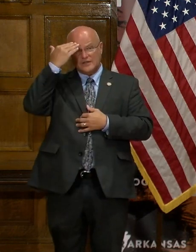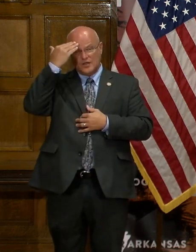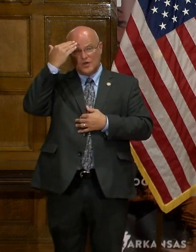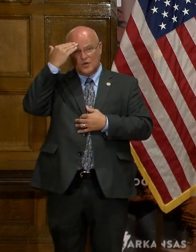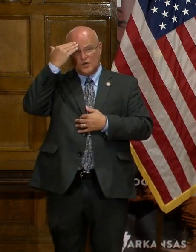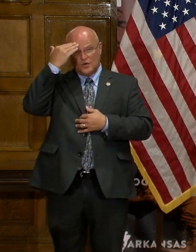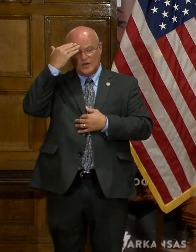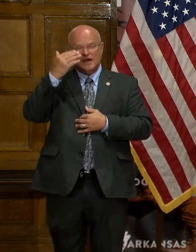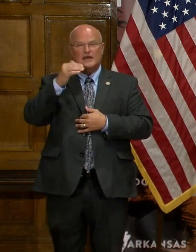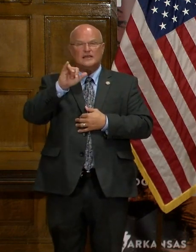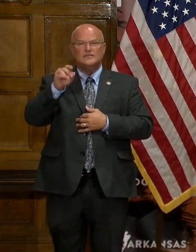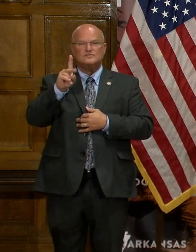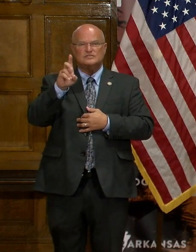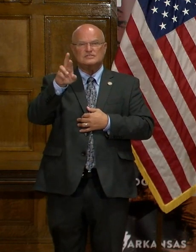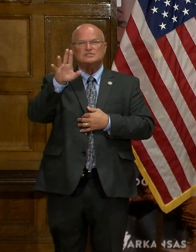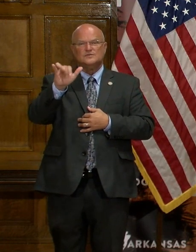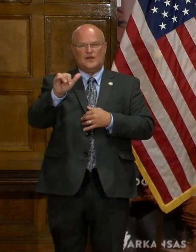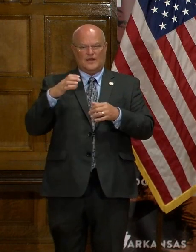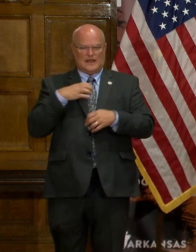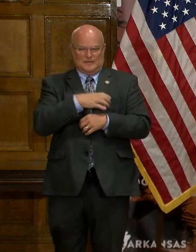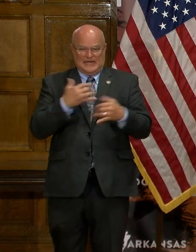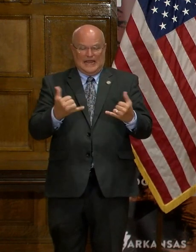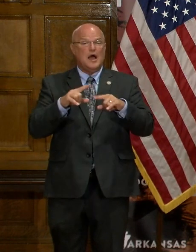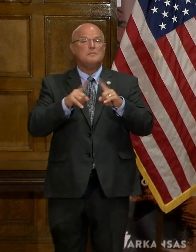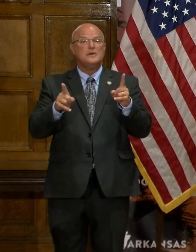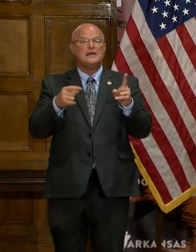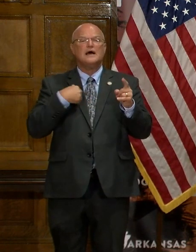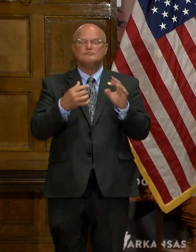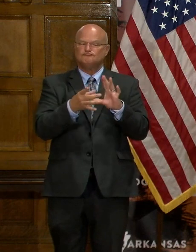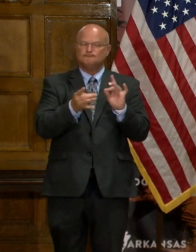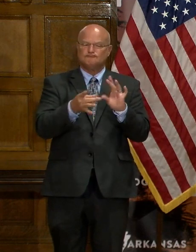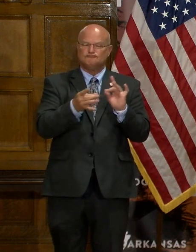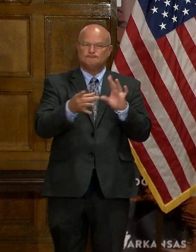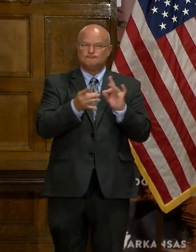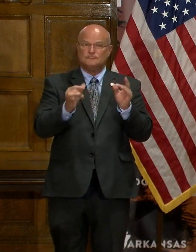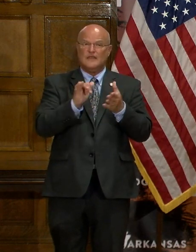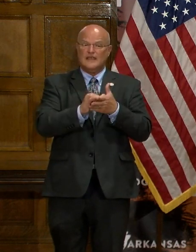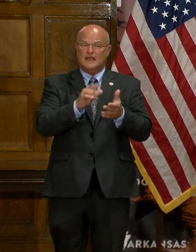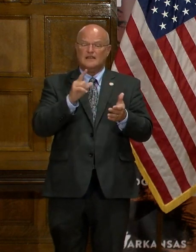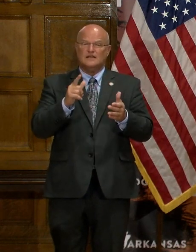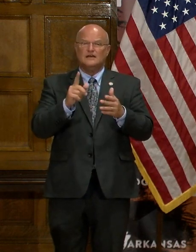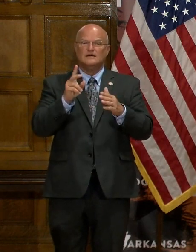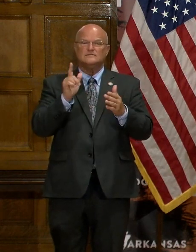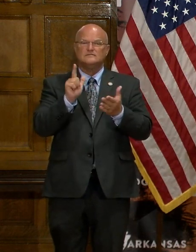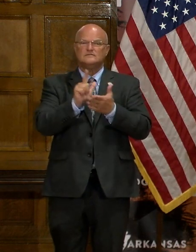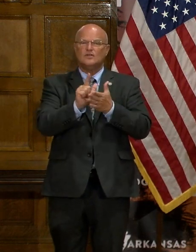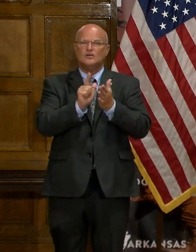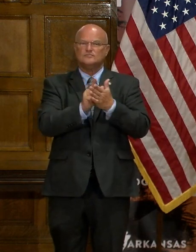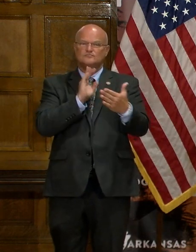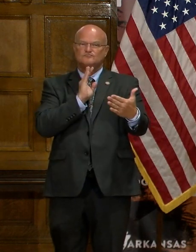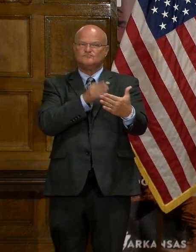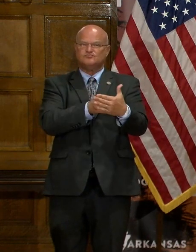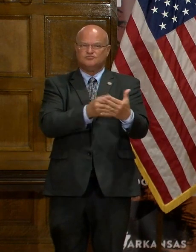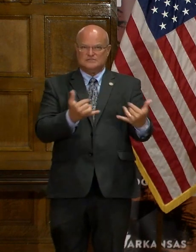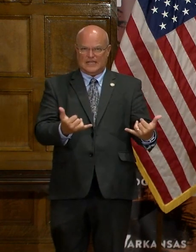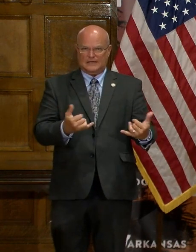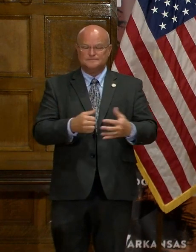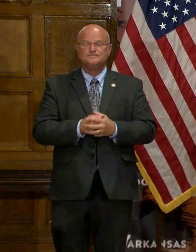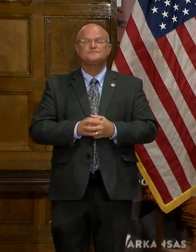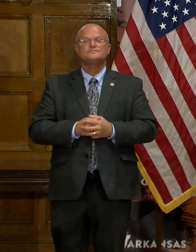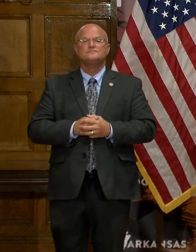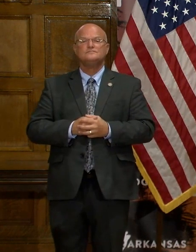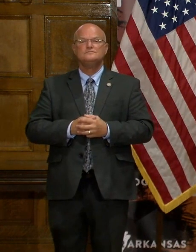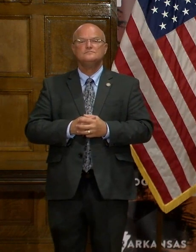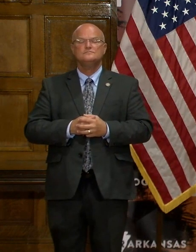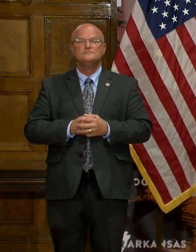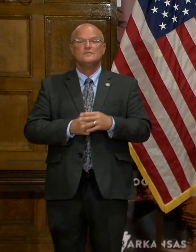hands of the judiciary now. But I wanted to make those comments since that lawsuit has now been filed. I also wanted